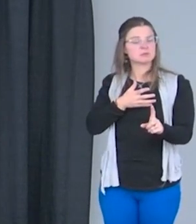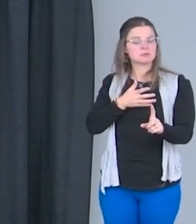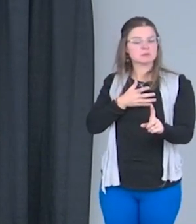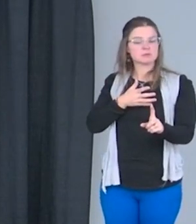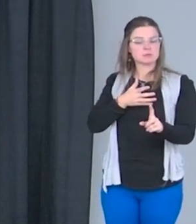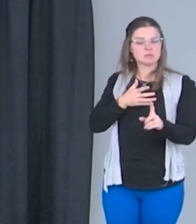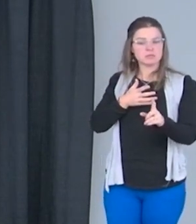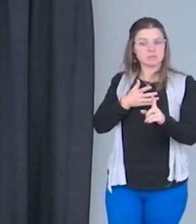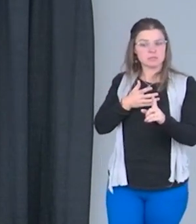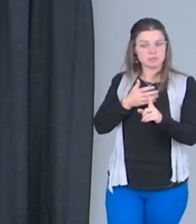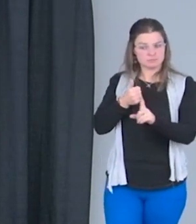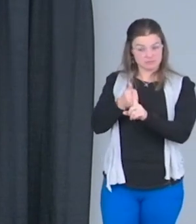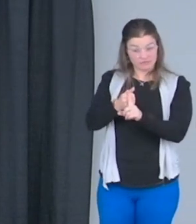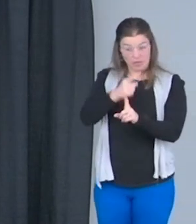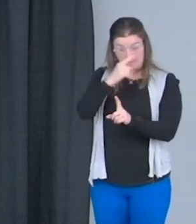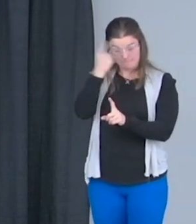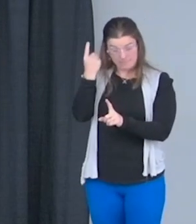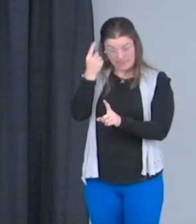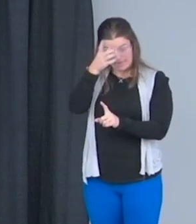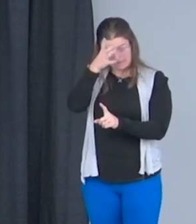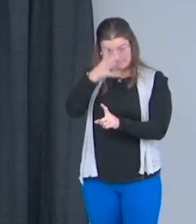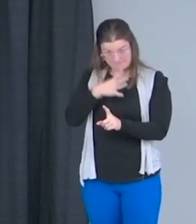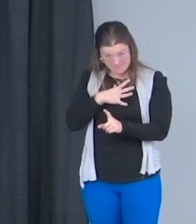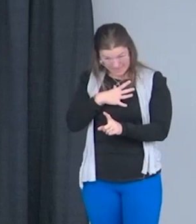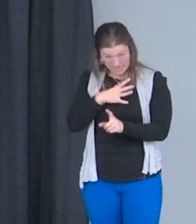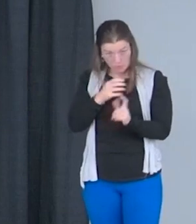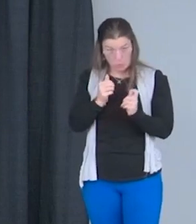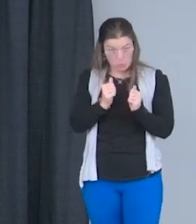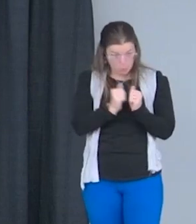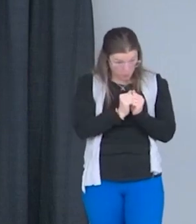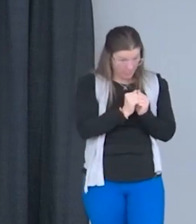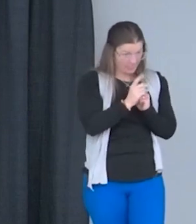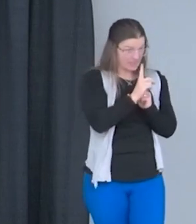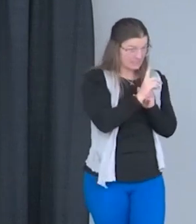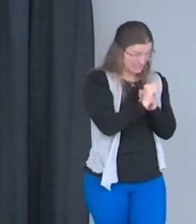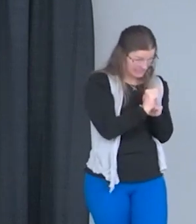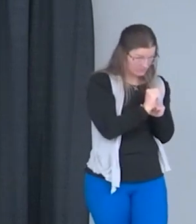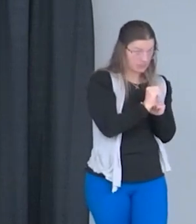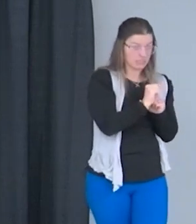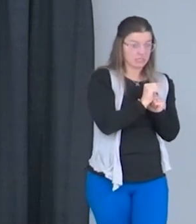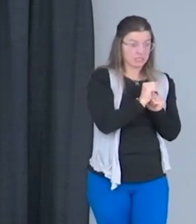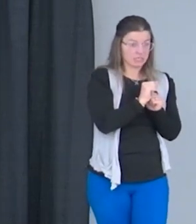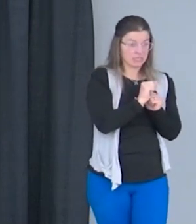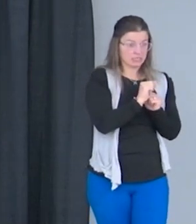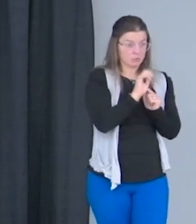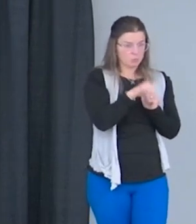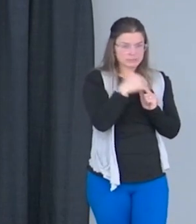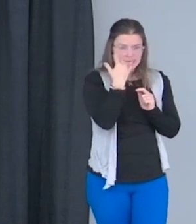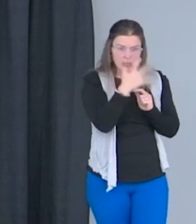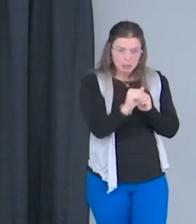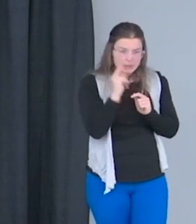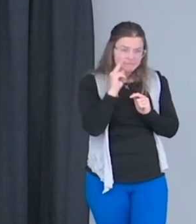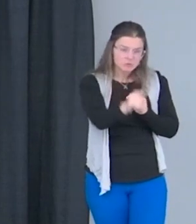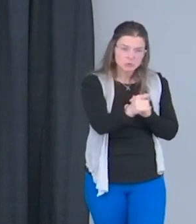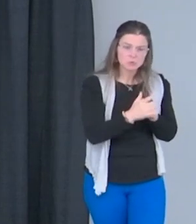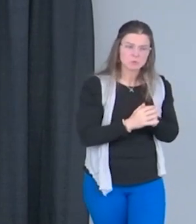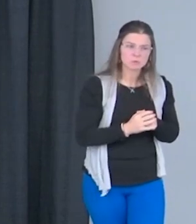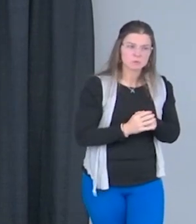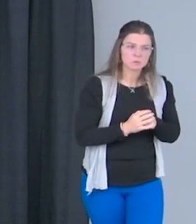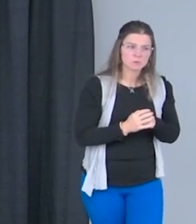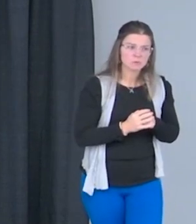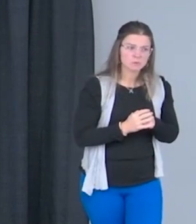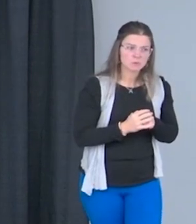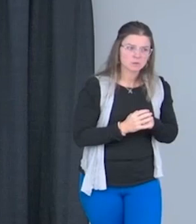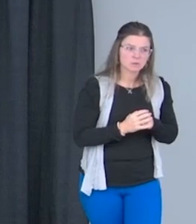also being a Black man who also has a disability and maybe what that experience has been like for you?